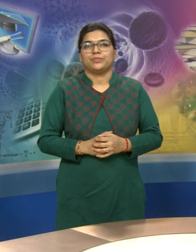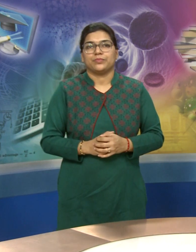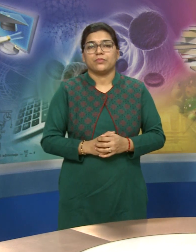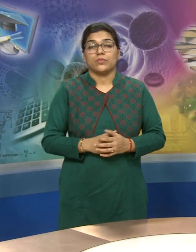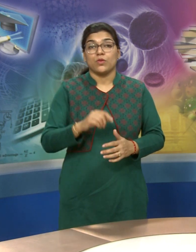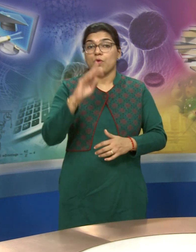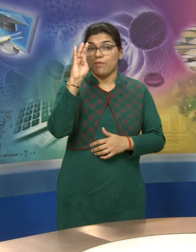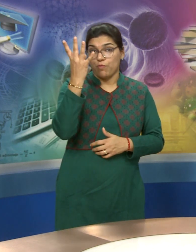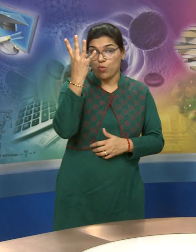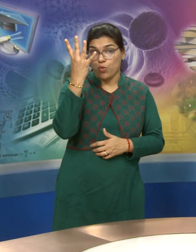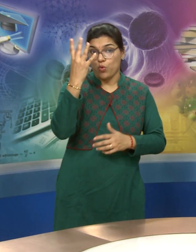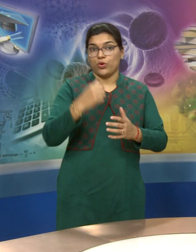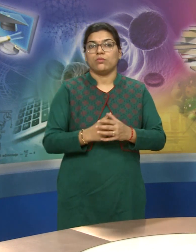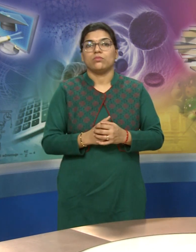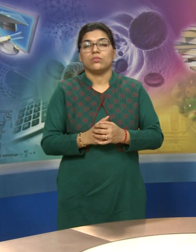point 4